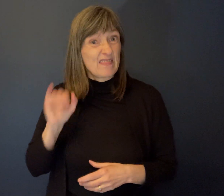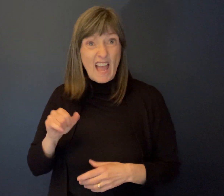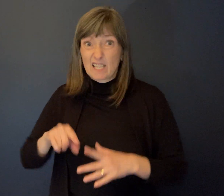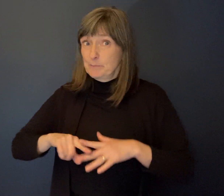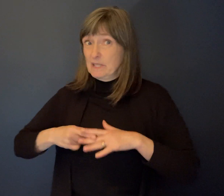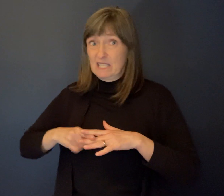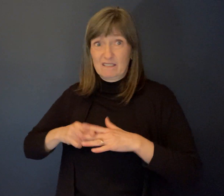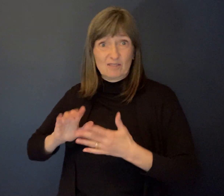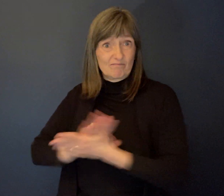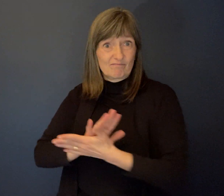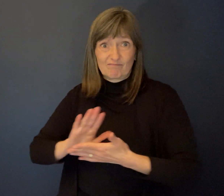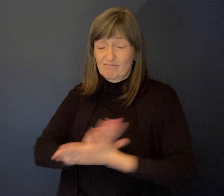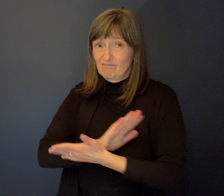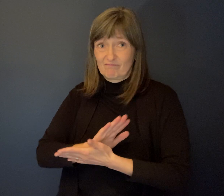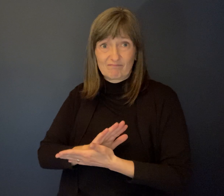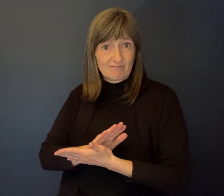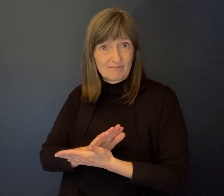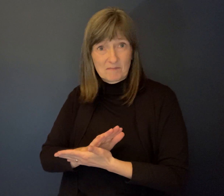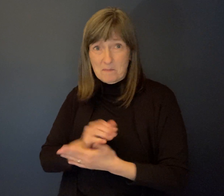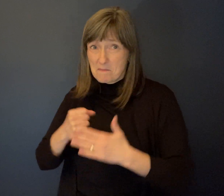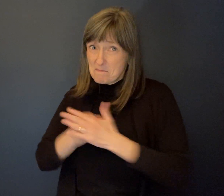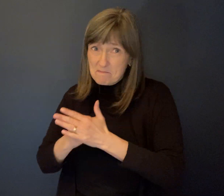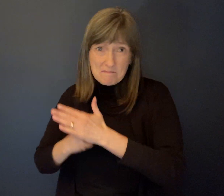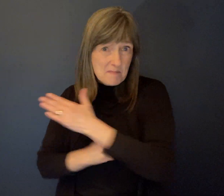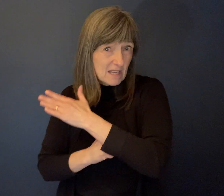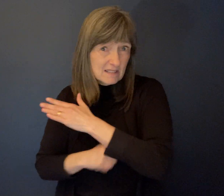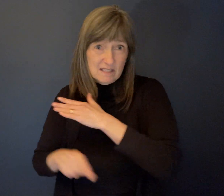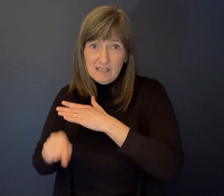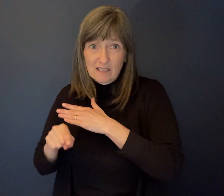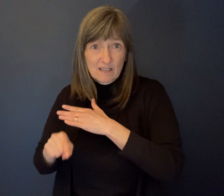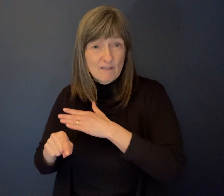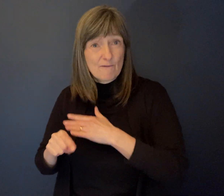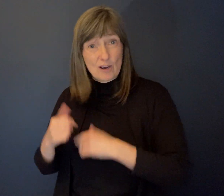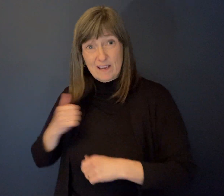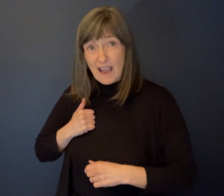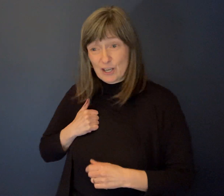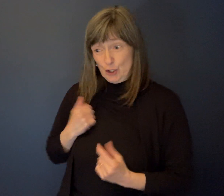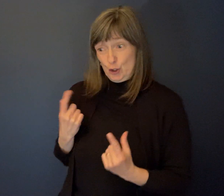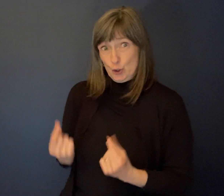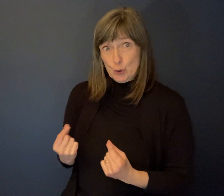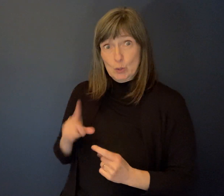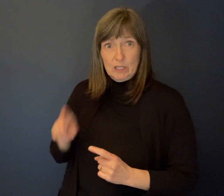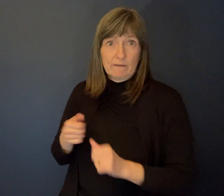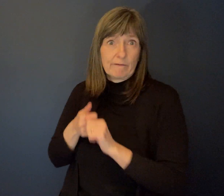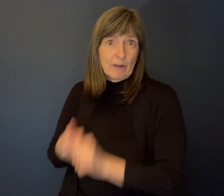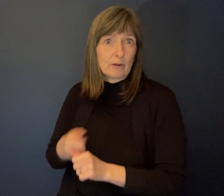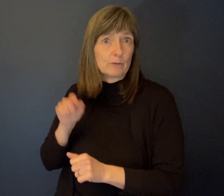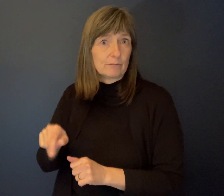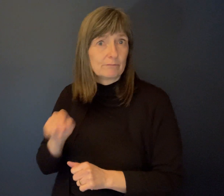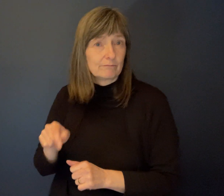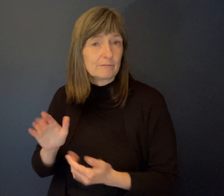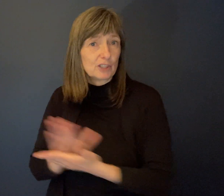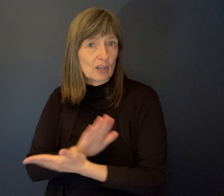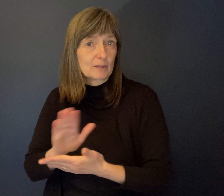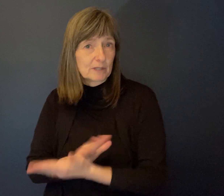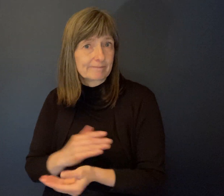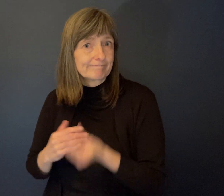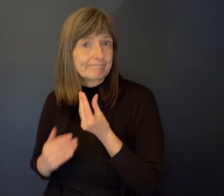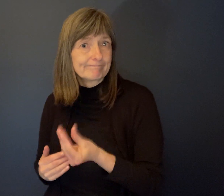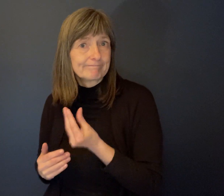I'm concerned of, uh, where we needed to go as a country to just make things easier for people to live